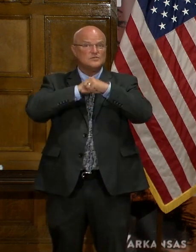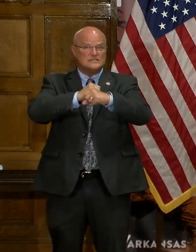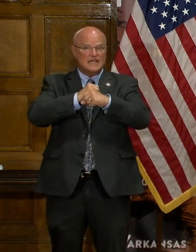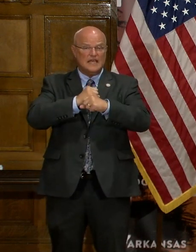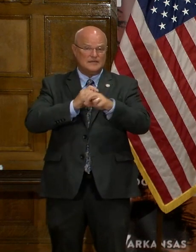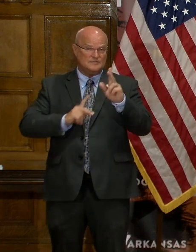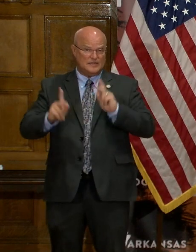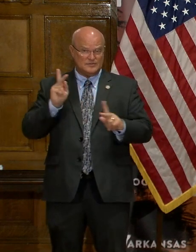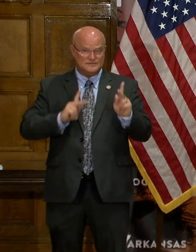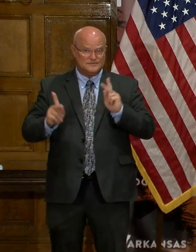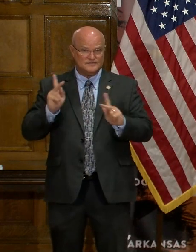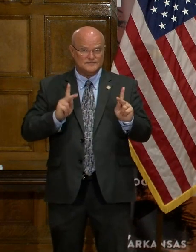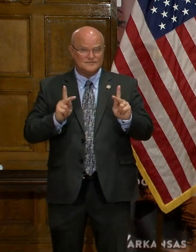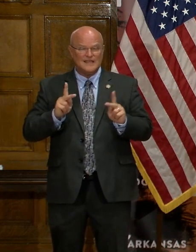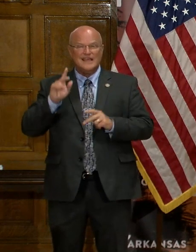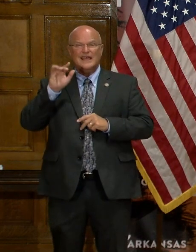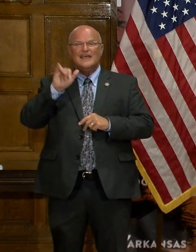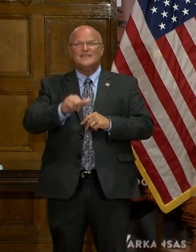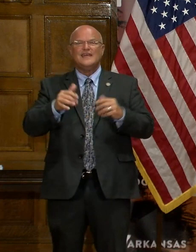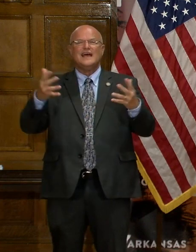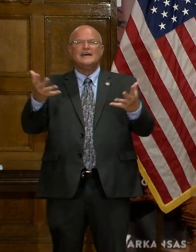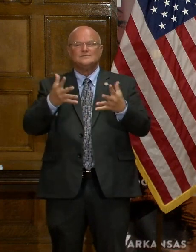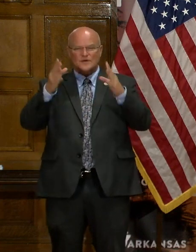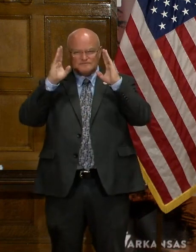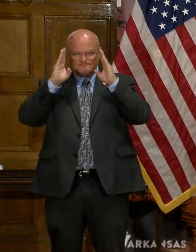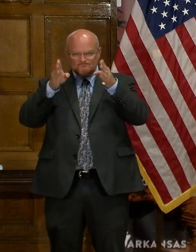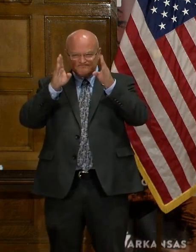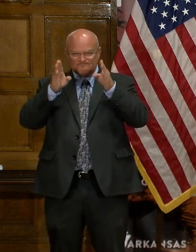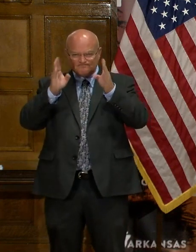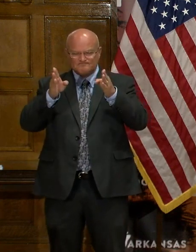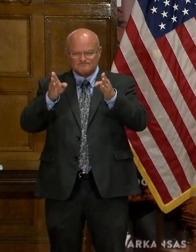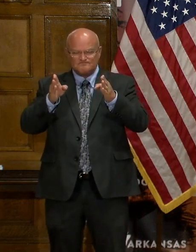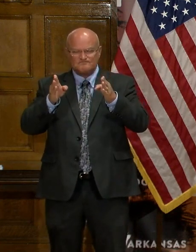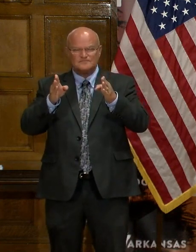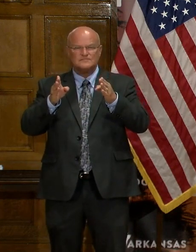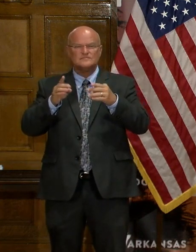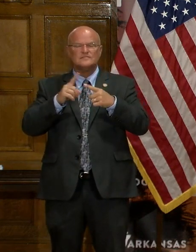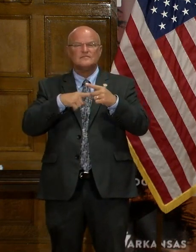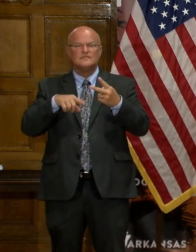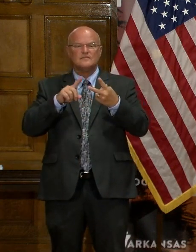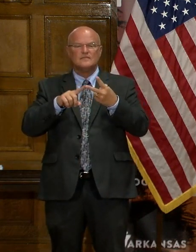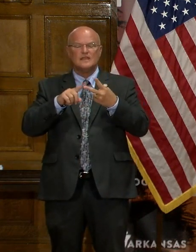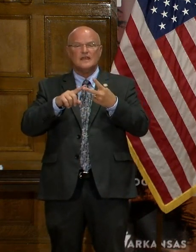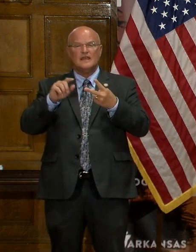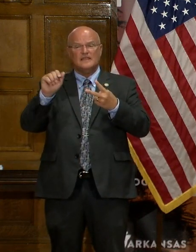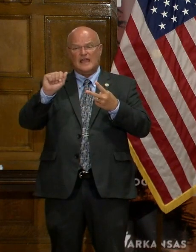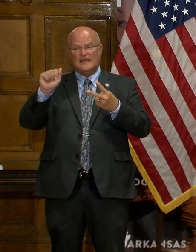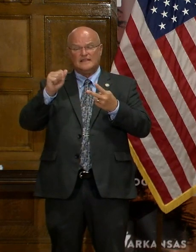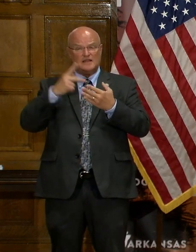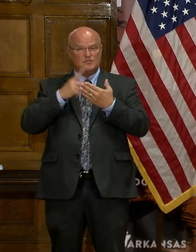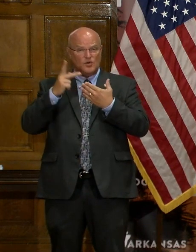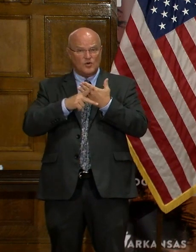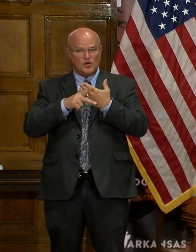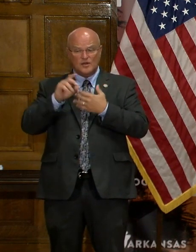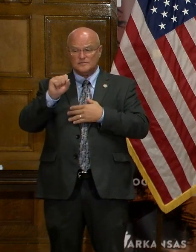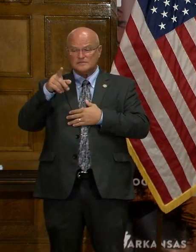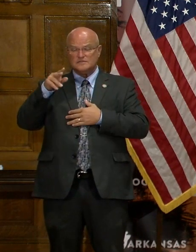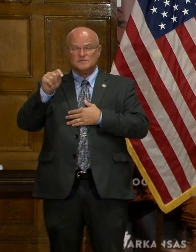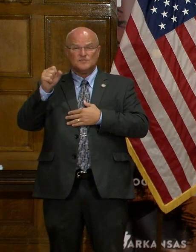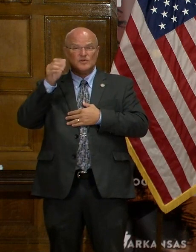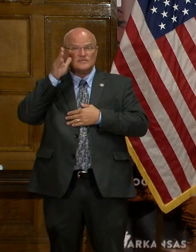the public health. And so that's what our concentration is in reference to, you know, the athletic program and sports in the future.